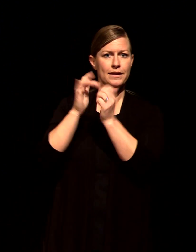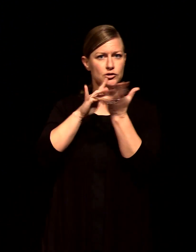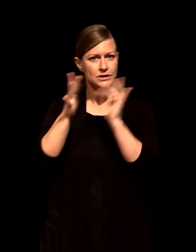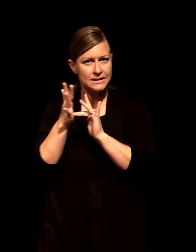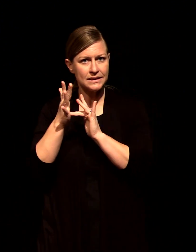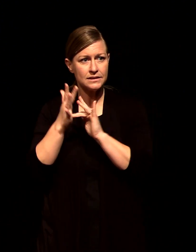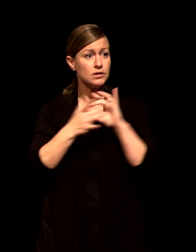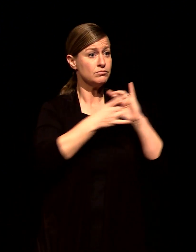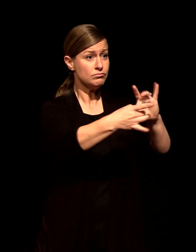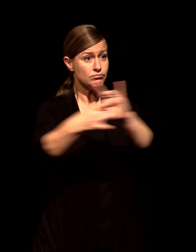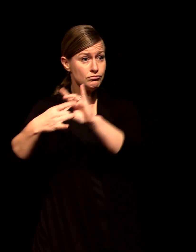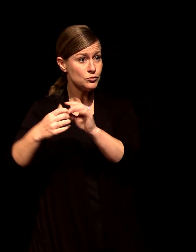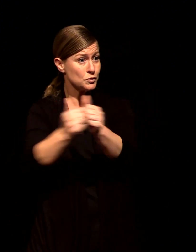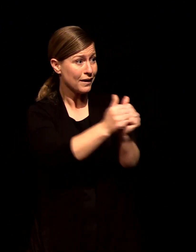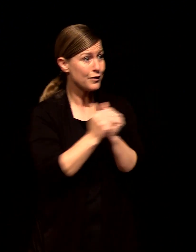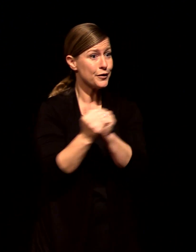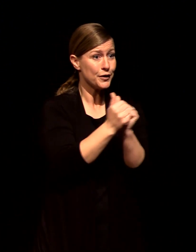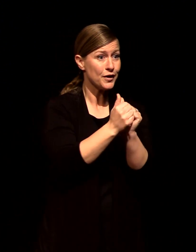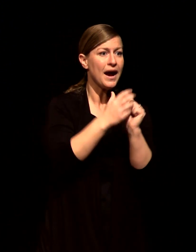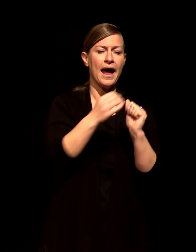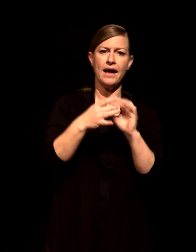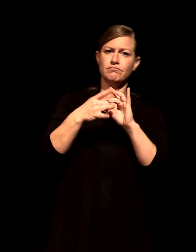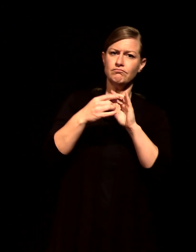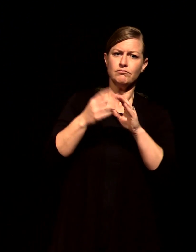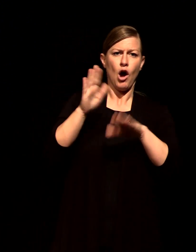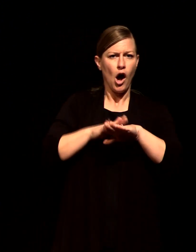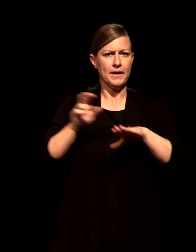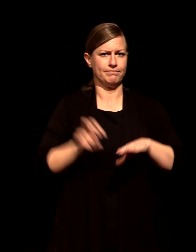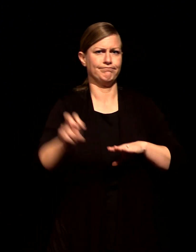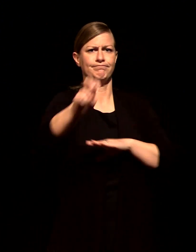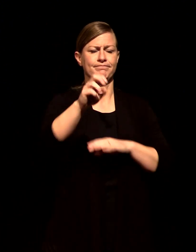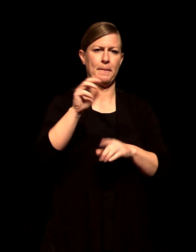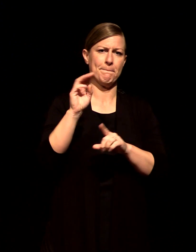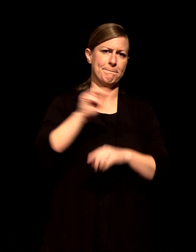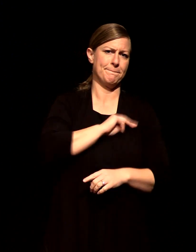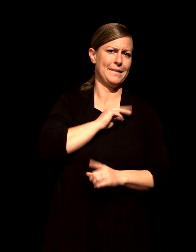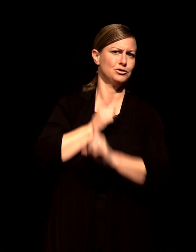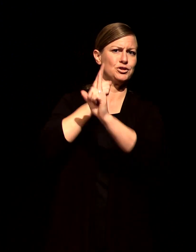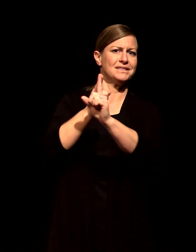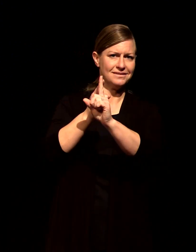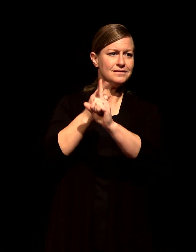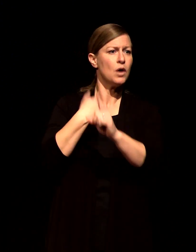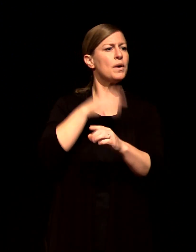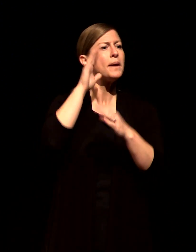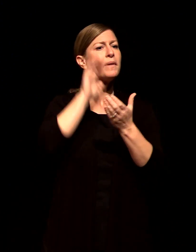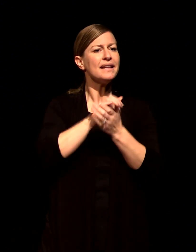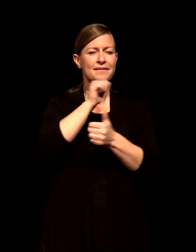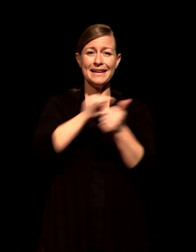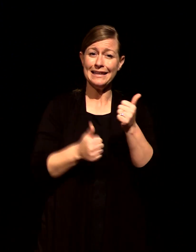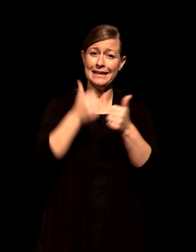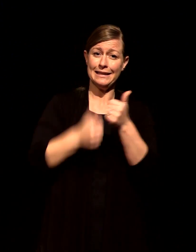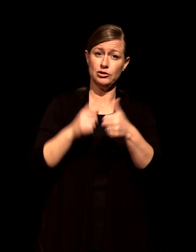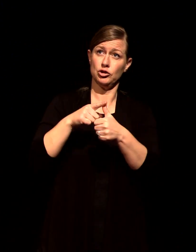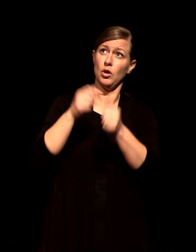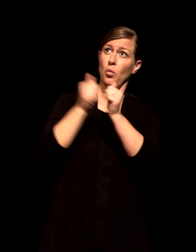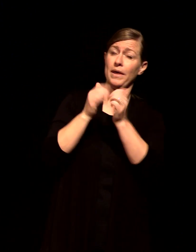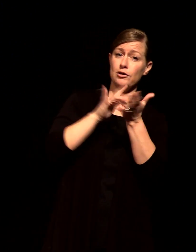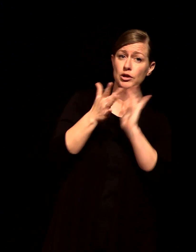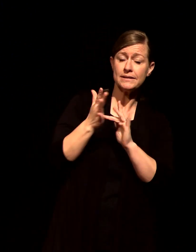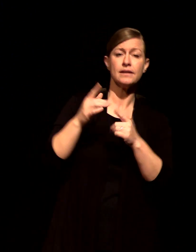together and on mission and we believe that there are next steps that we can take in each one of those areas that's why you keep hearing us talk about